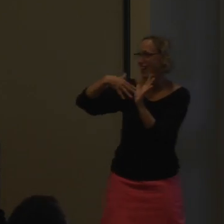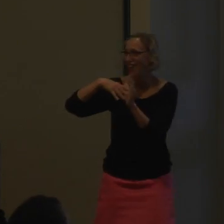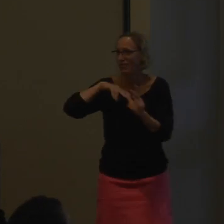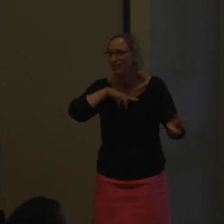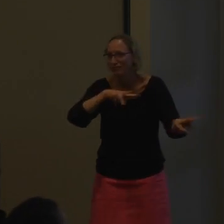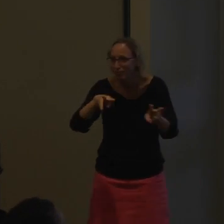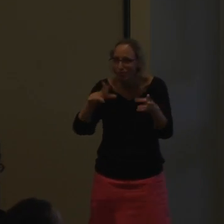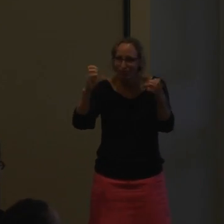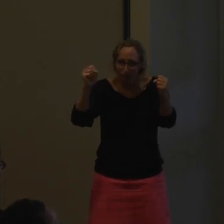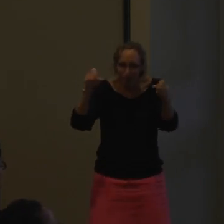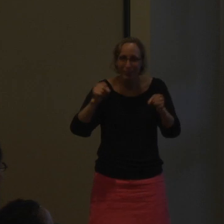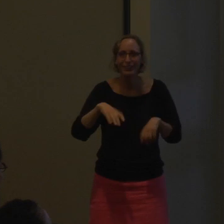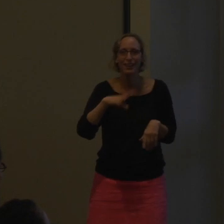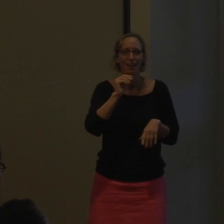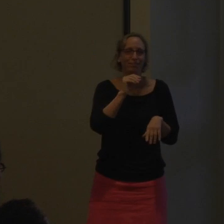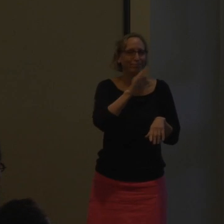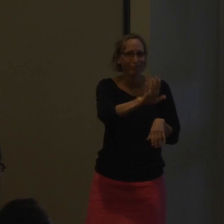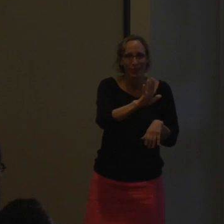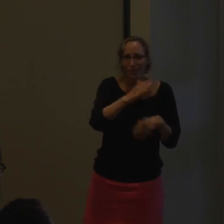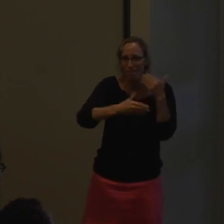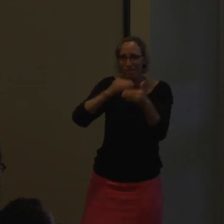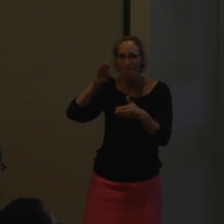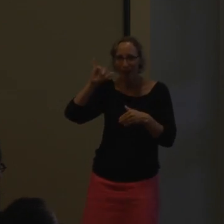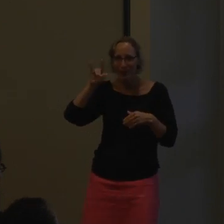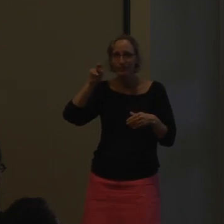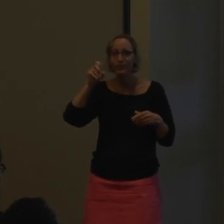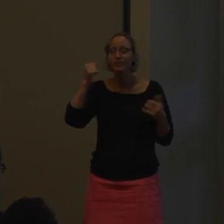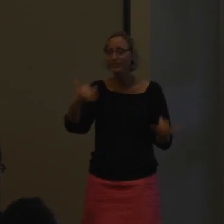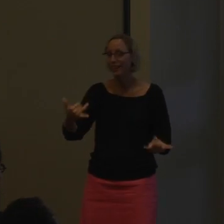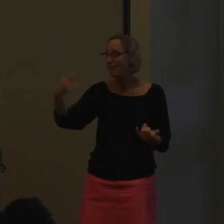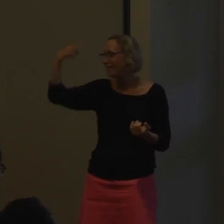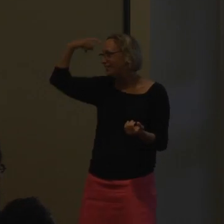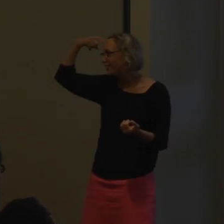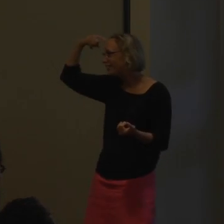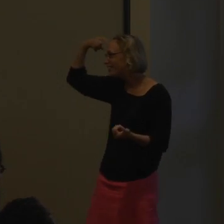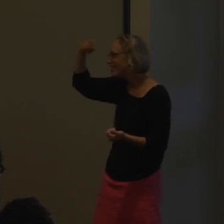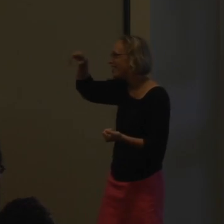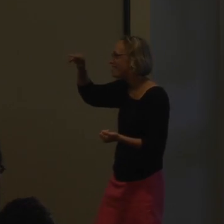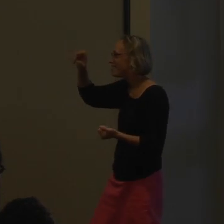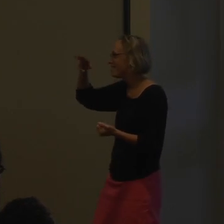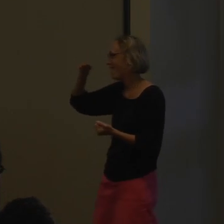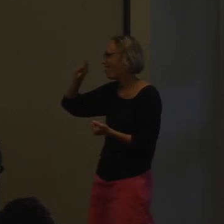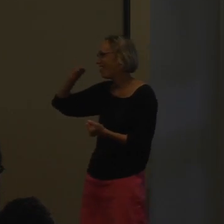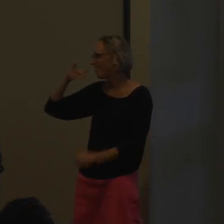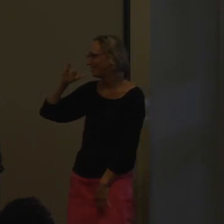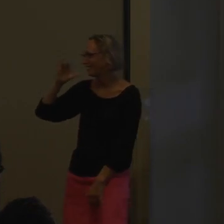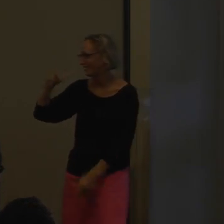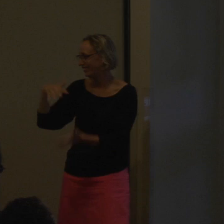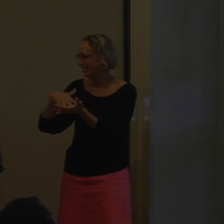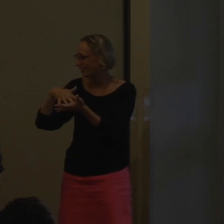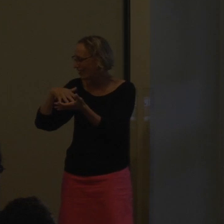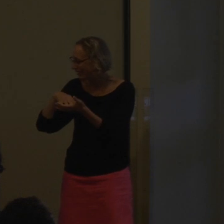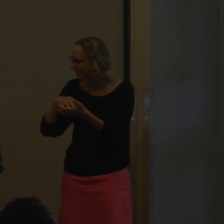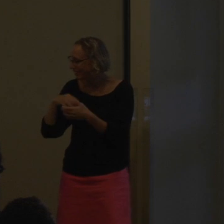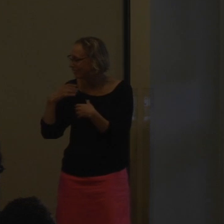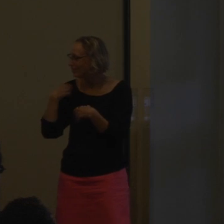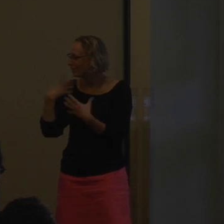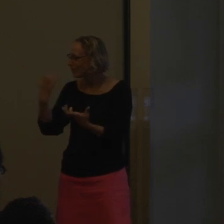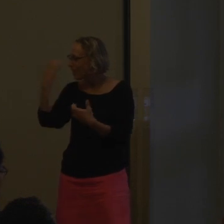This is a behavior study that we studied off of with the hand babbling and the milestones and everything. And now neurologically,